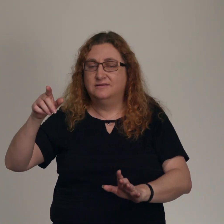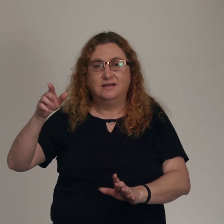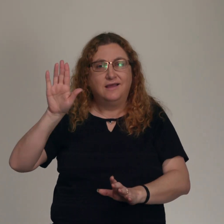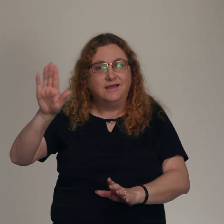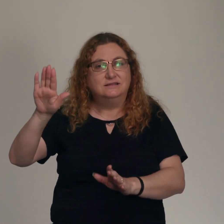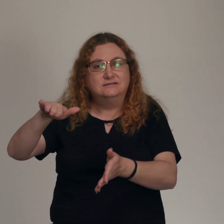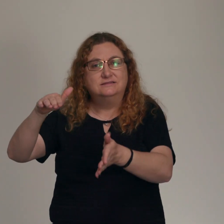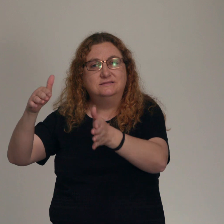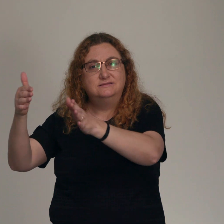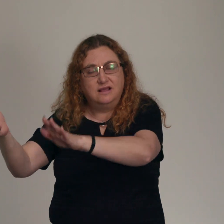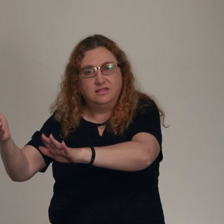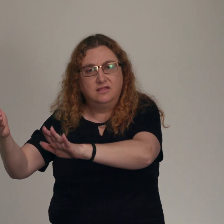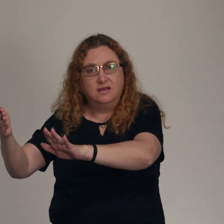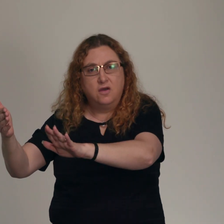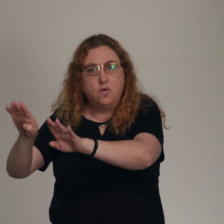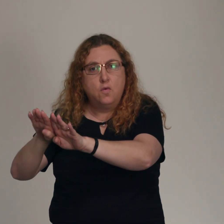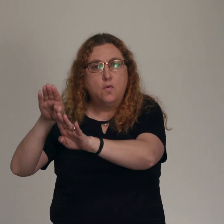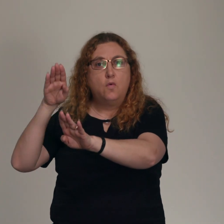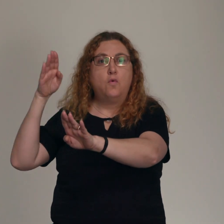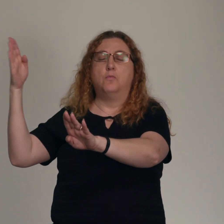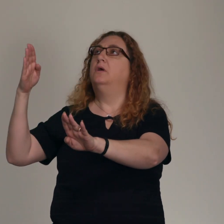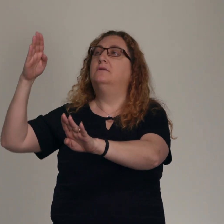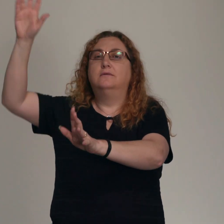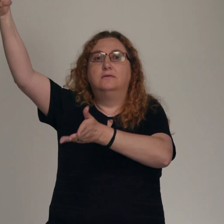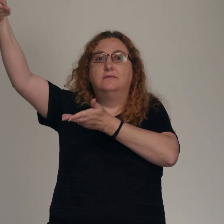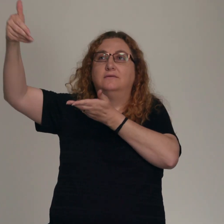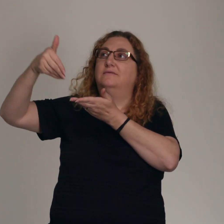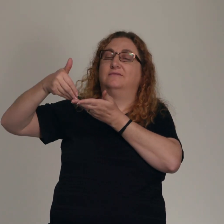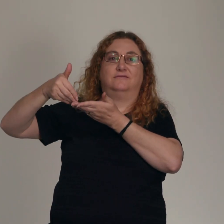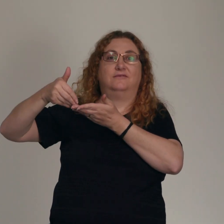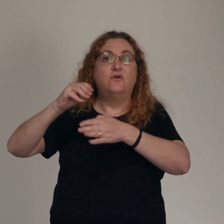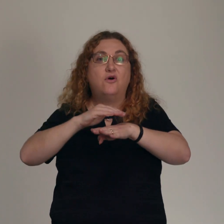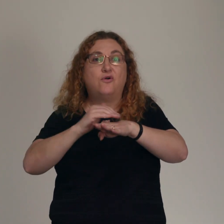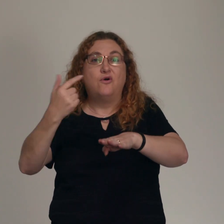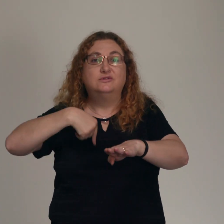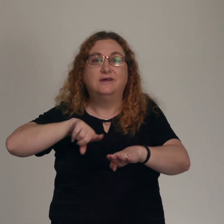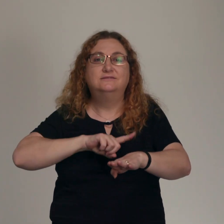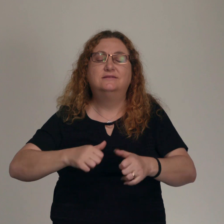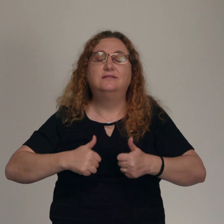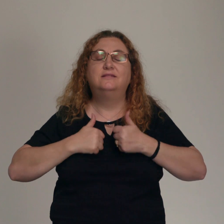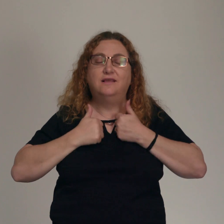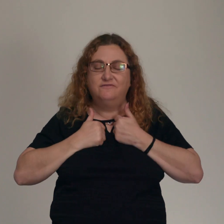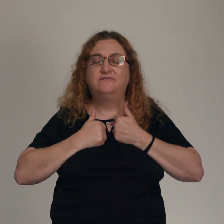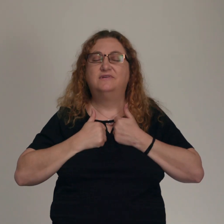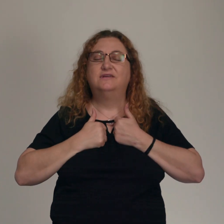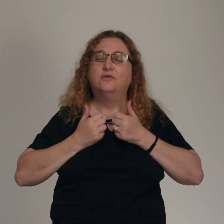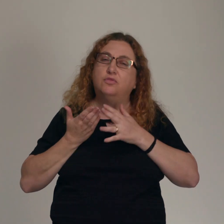desperately need. And he calls us to live in light of that reconciliation. This Jesus came down off that